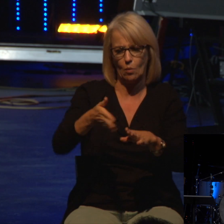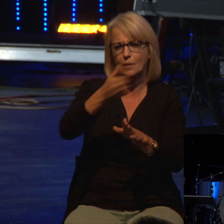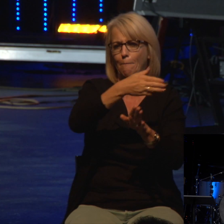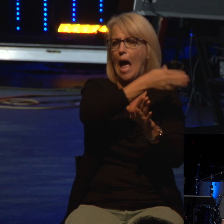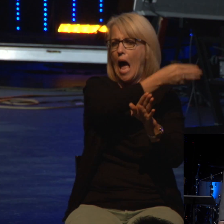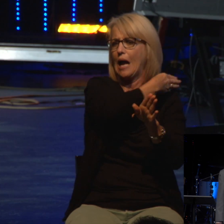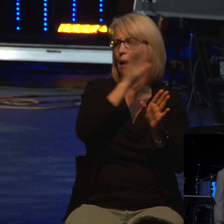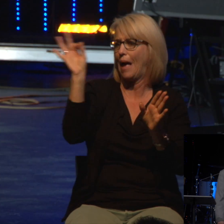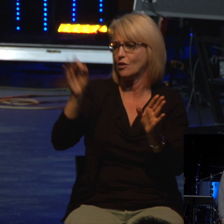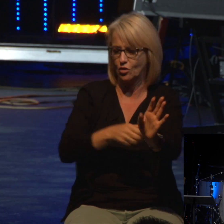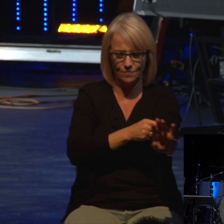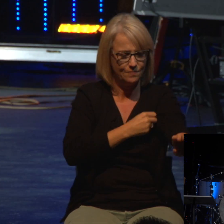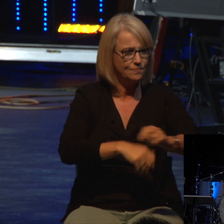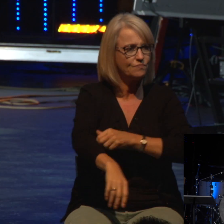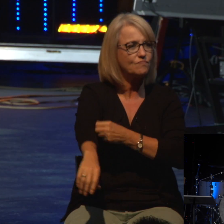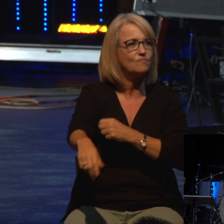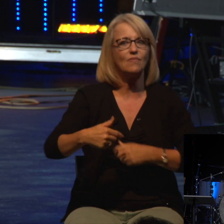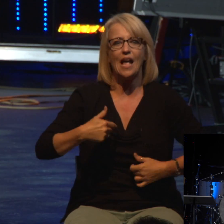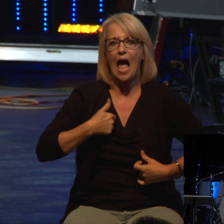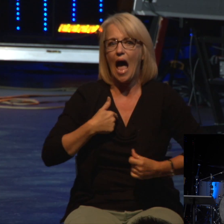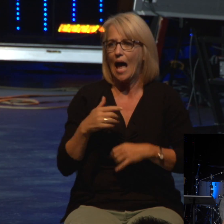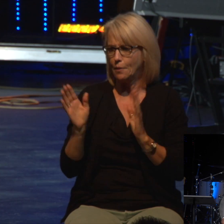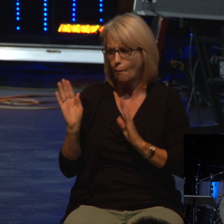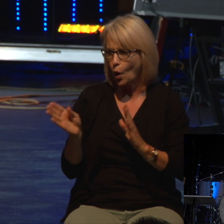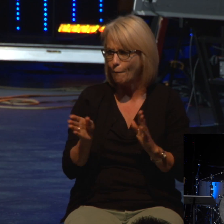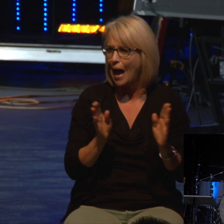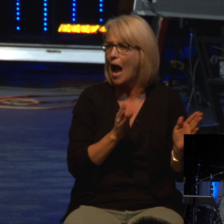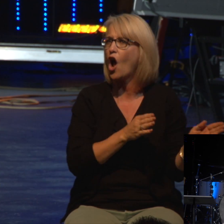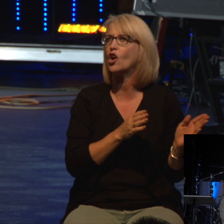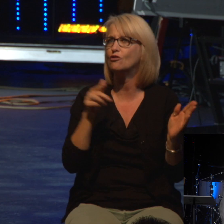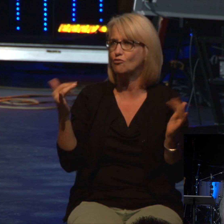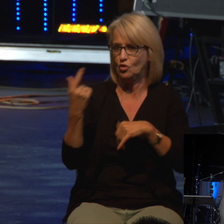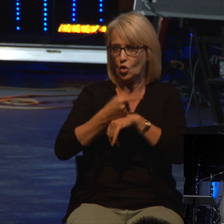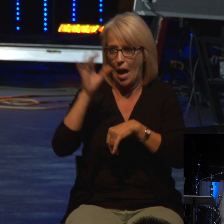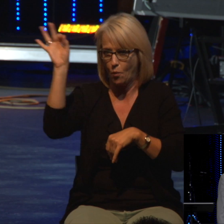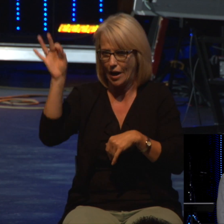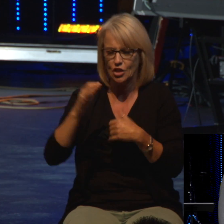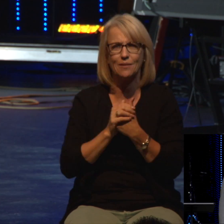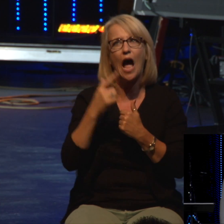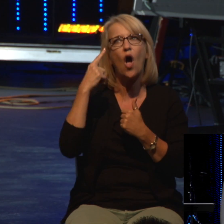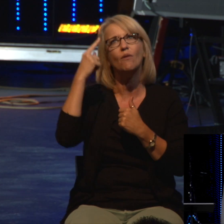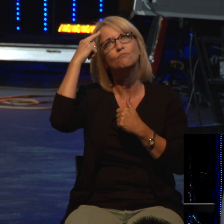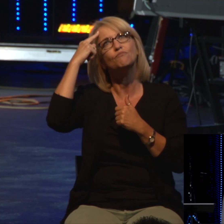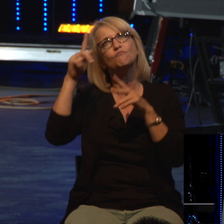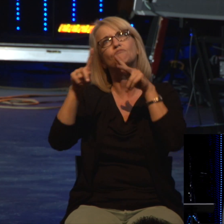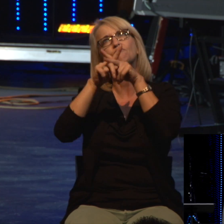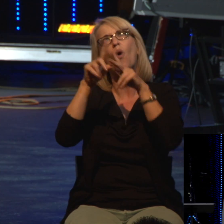Well, as I prepared this week, the words of an old gospel song went through my mind. That happens to me often. But